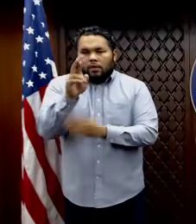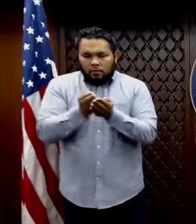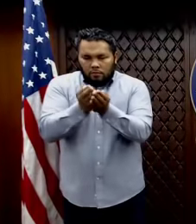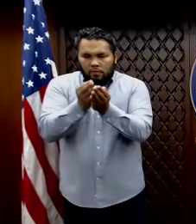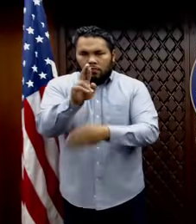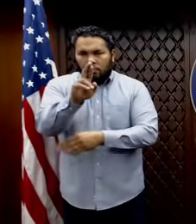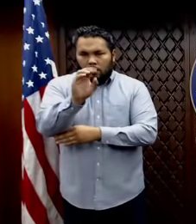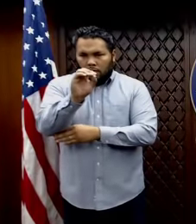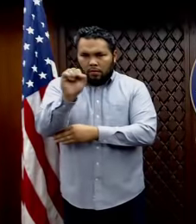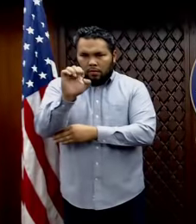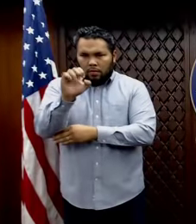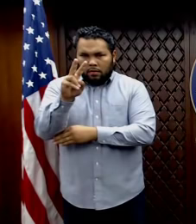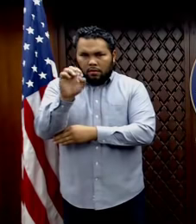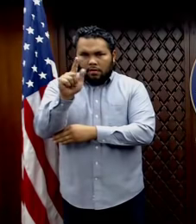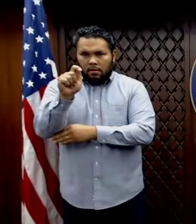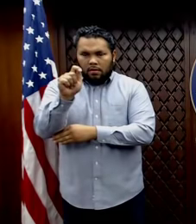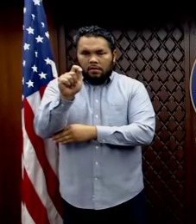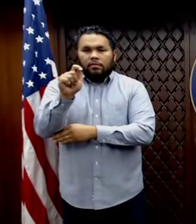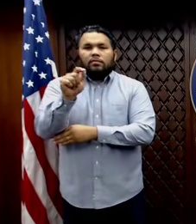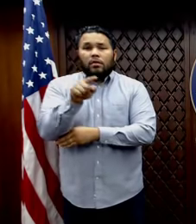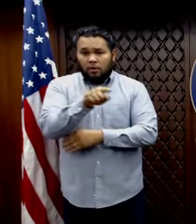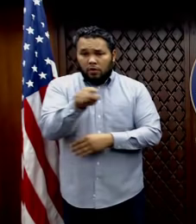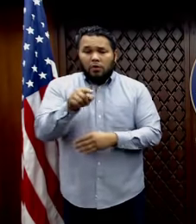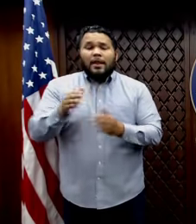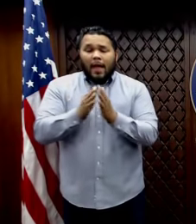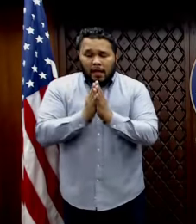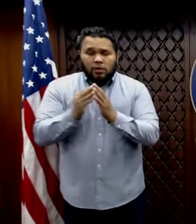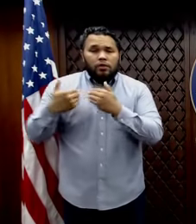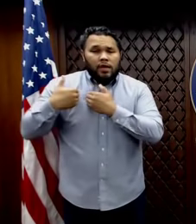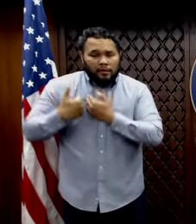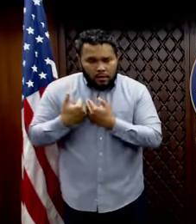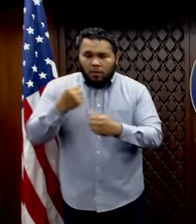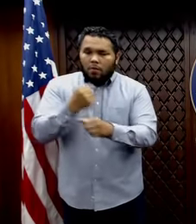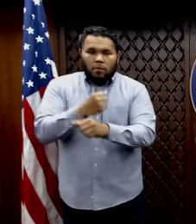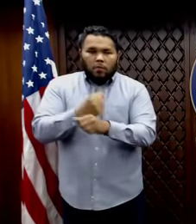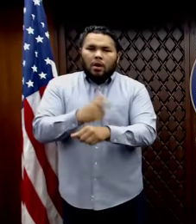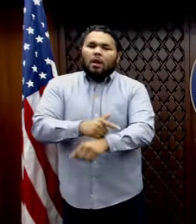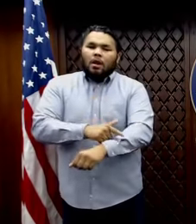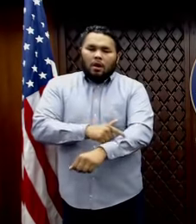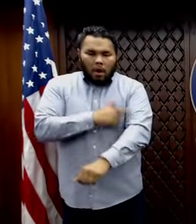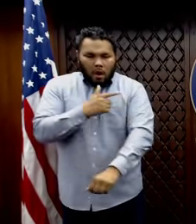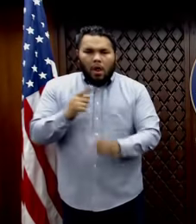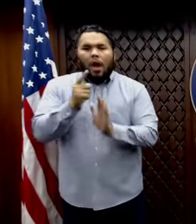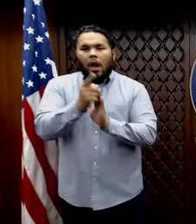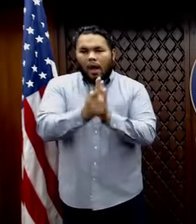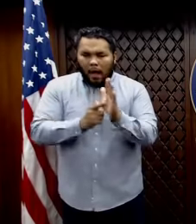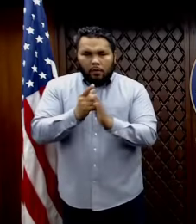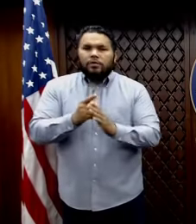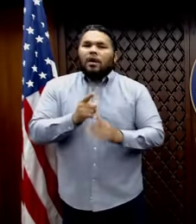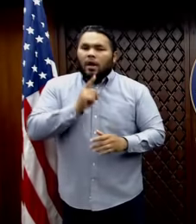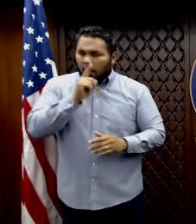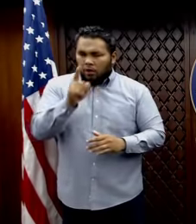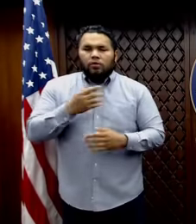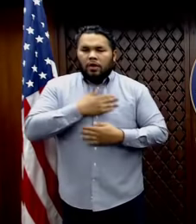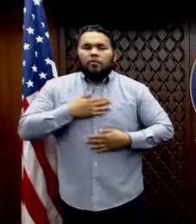ports. You've been asked to sacrifice. You've been asked to work long hours. I truly appreciate your efforts. There's no higher calling